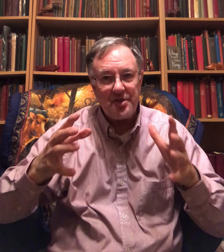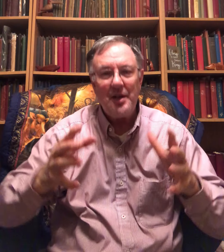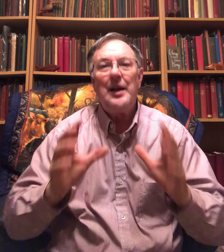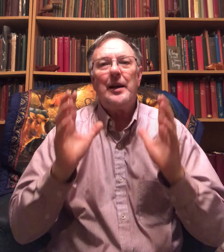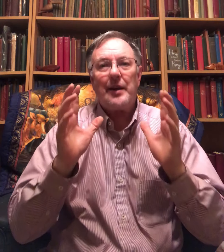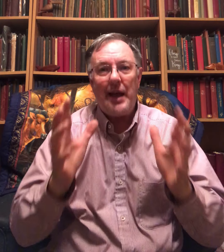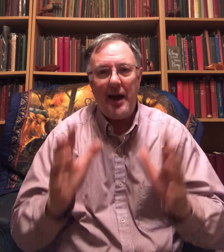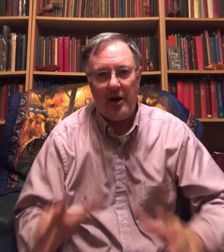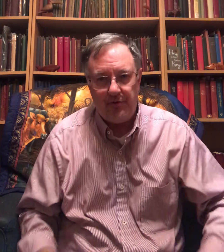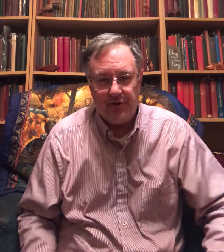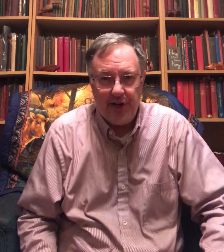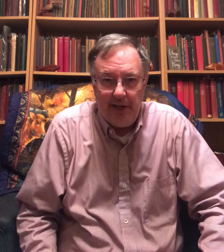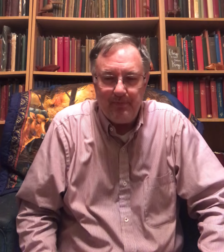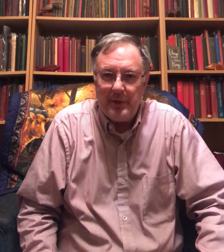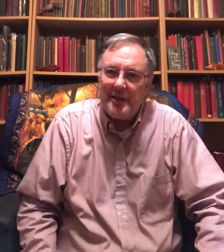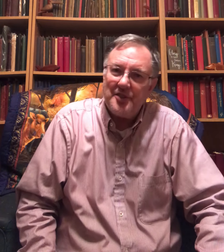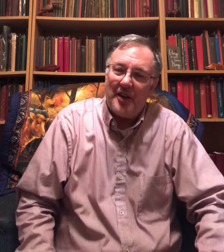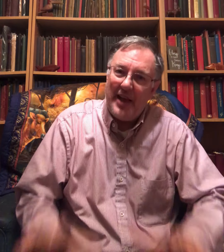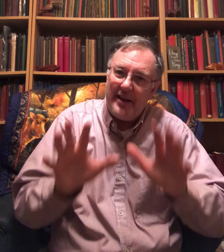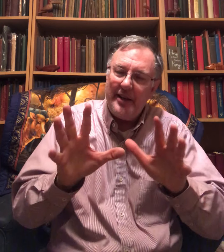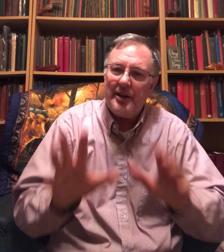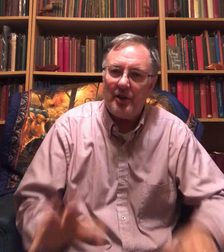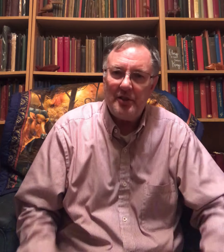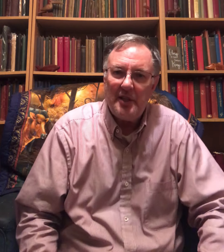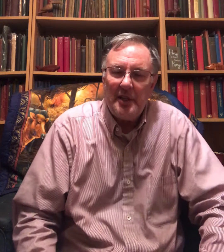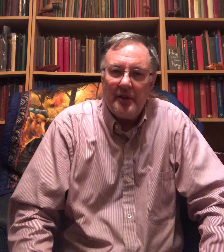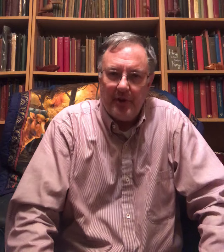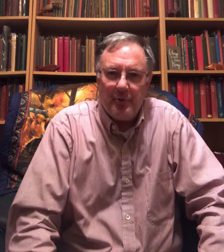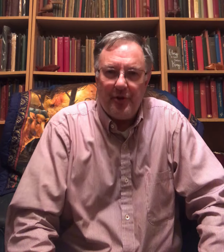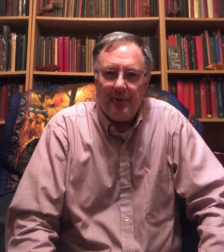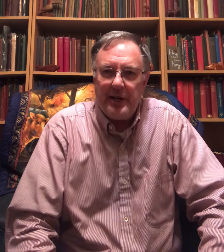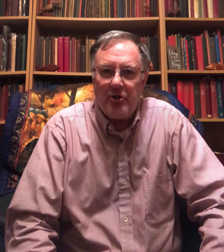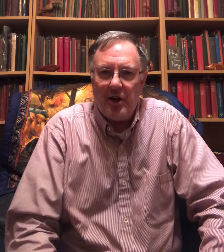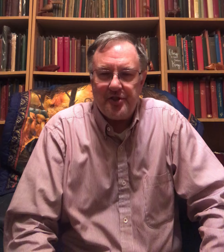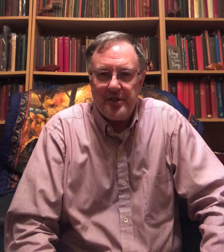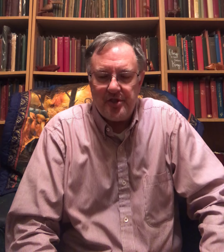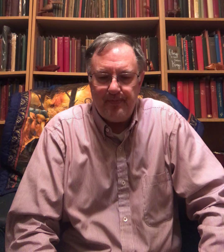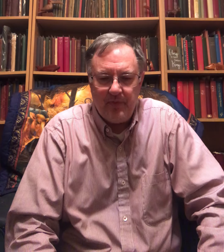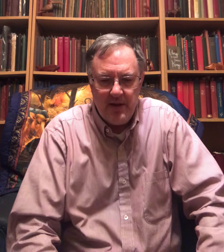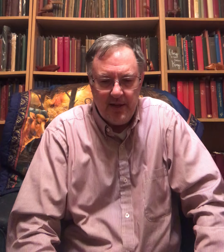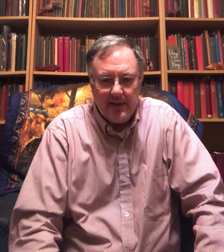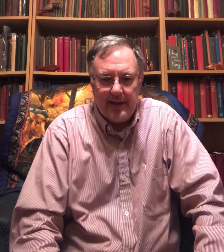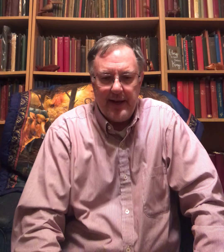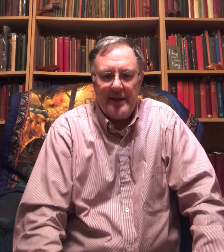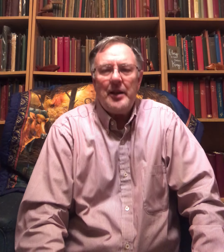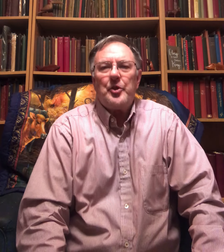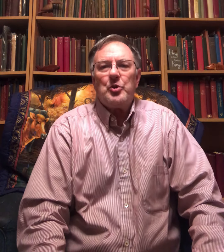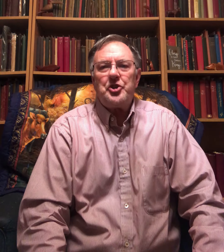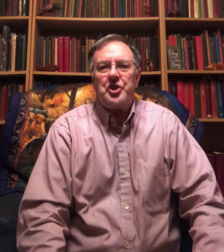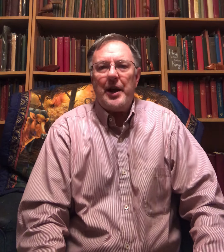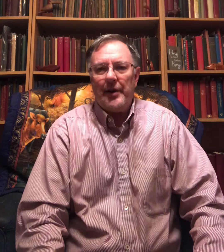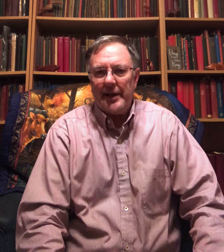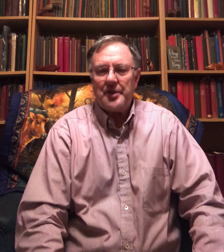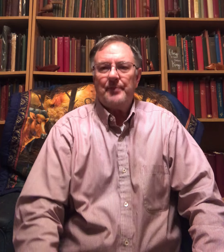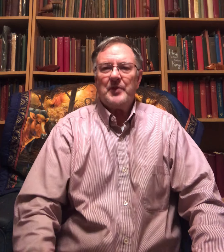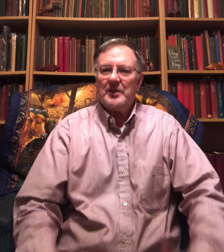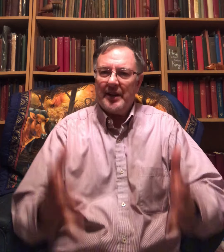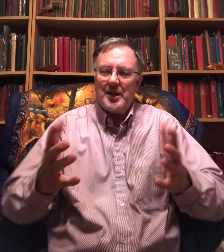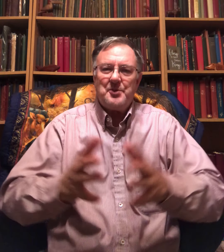Calvary because on that hill there were three crosses. Okay? The word chariot. It comes